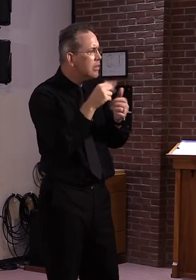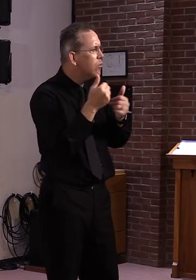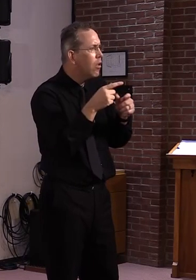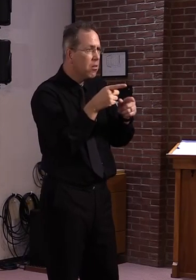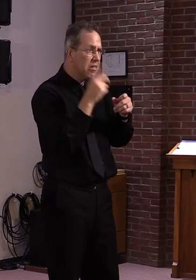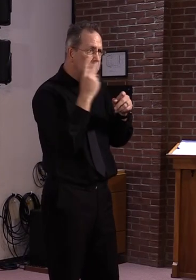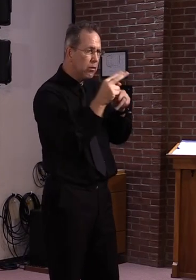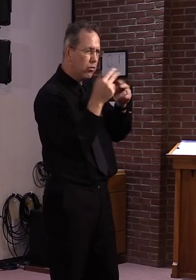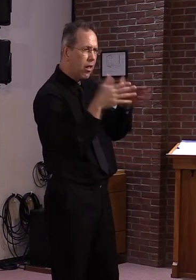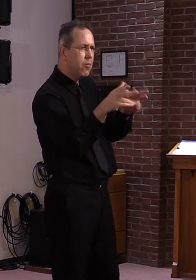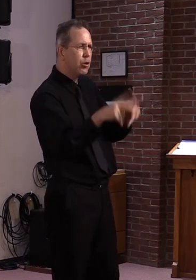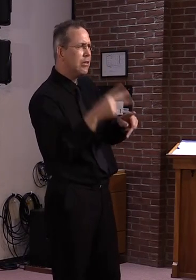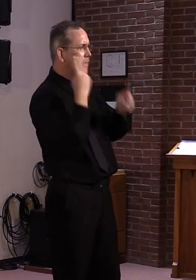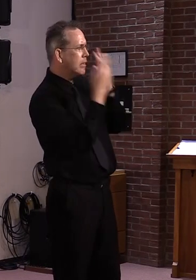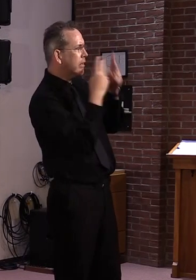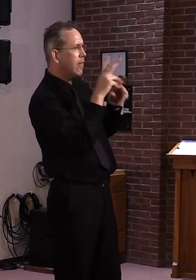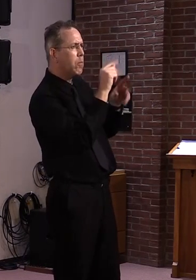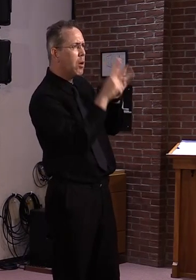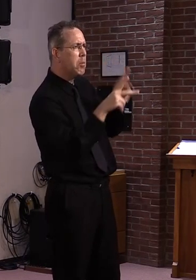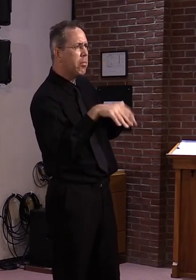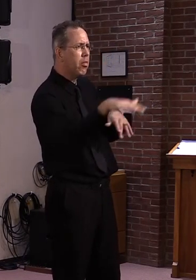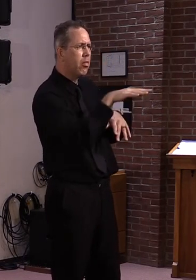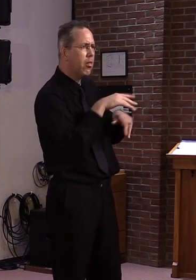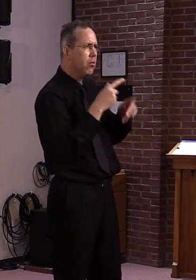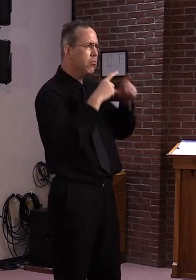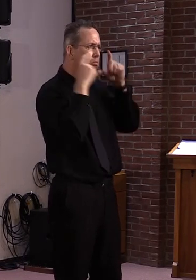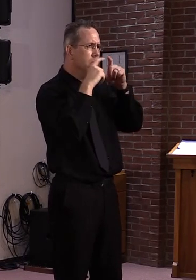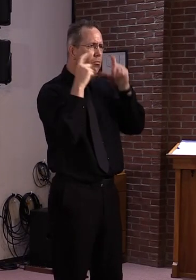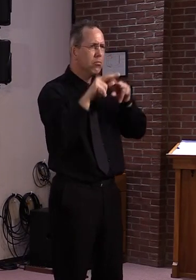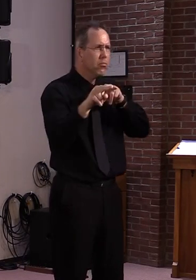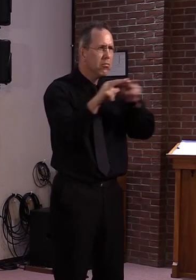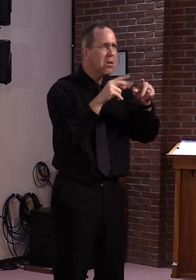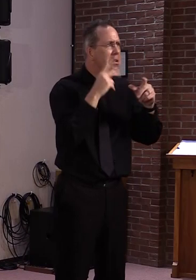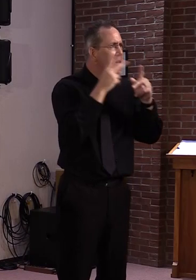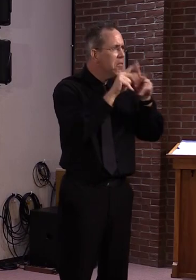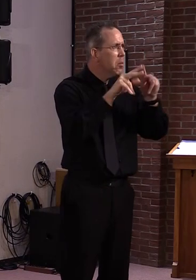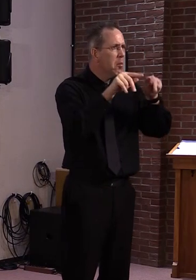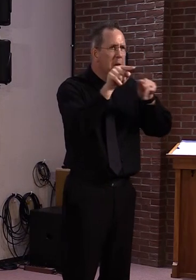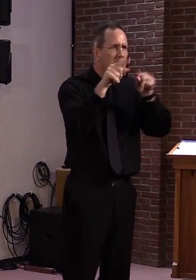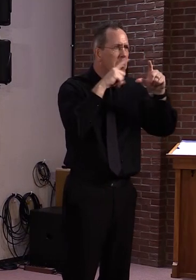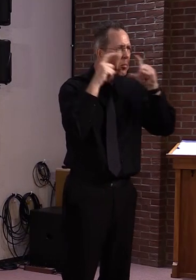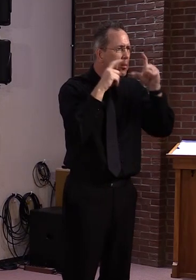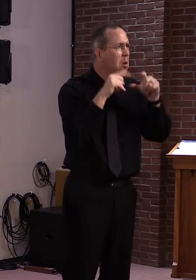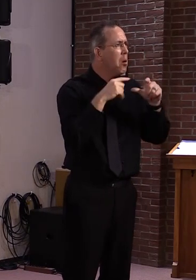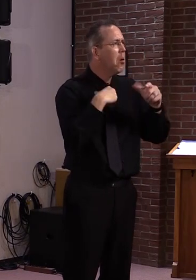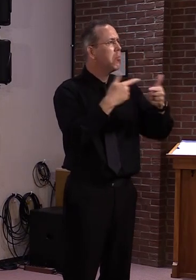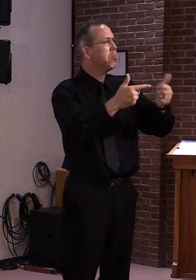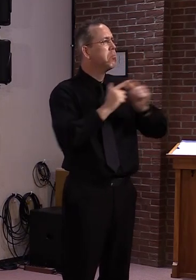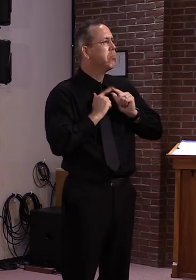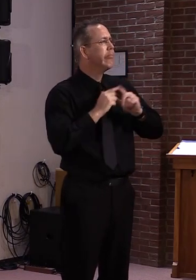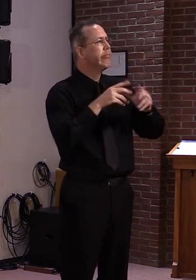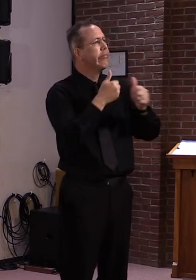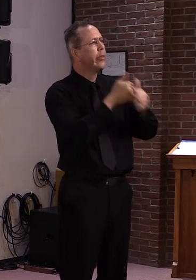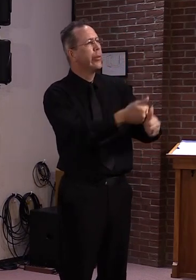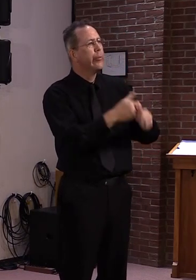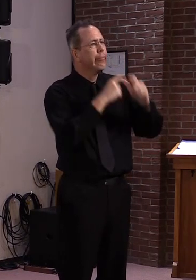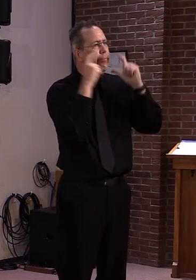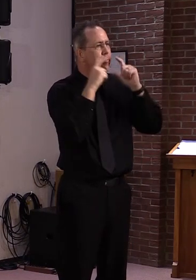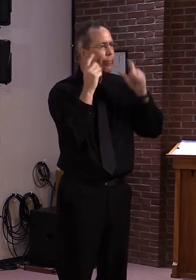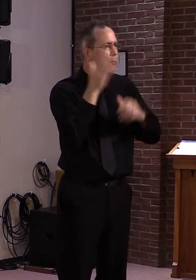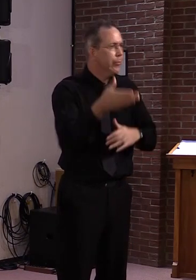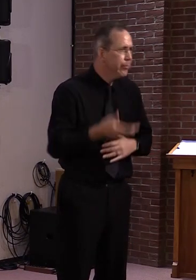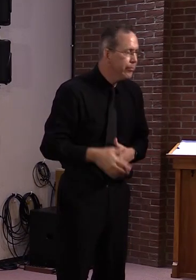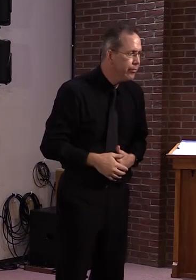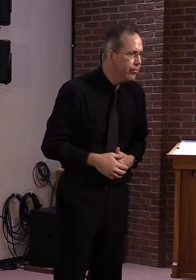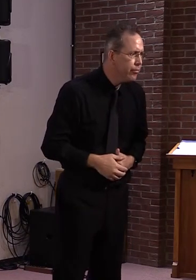important to you, you will do it. And that's sort of the basis of the campaign across all of state government. I got to say the